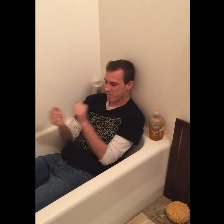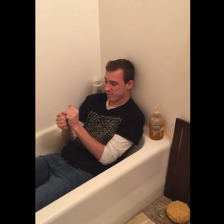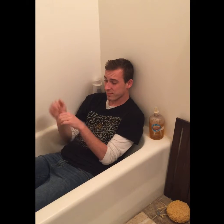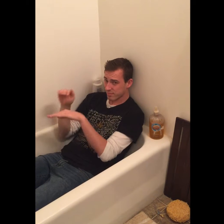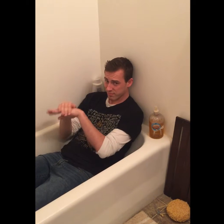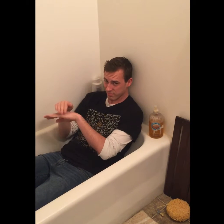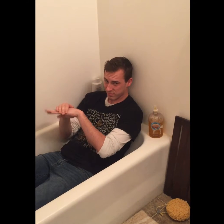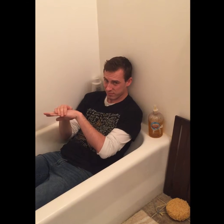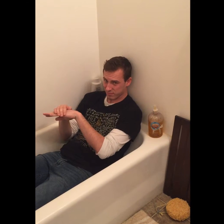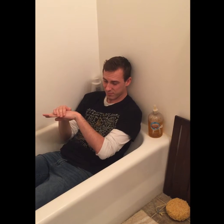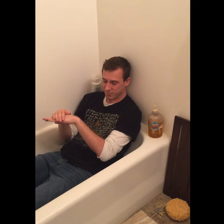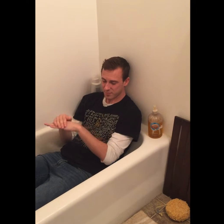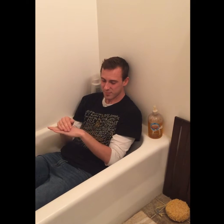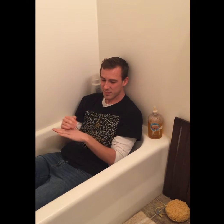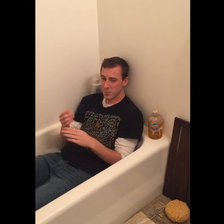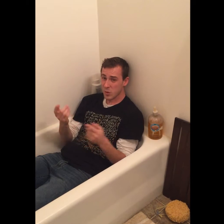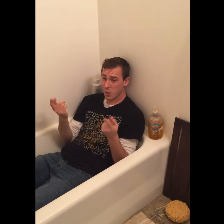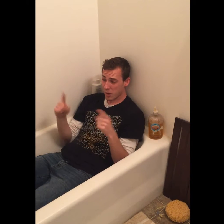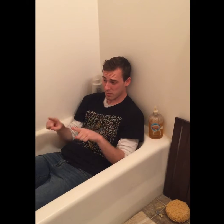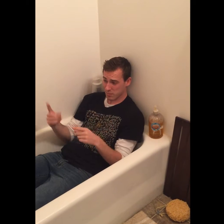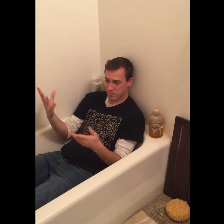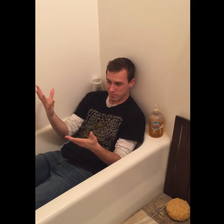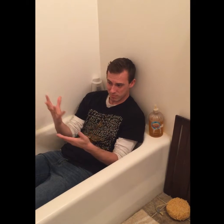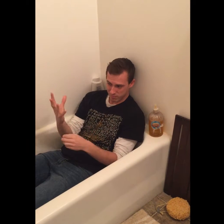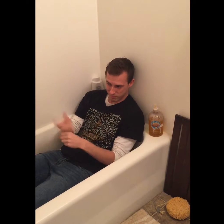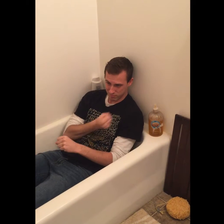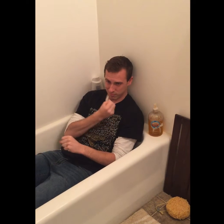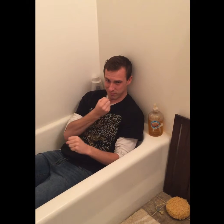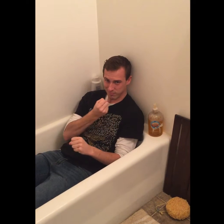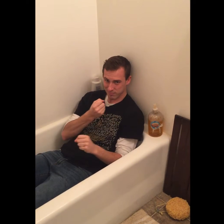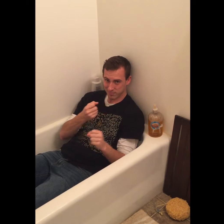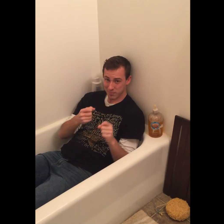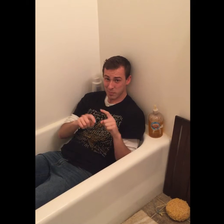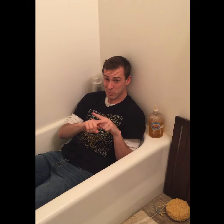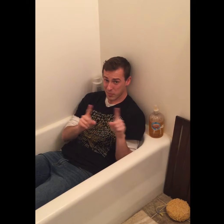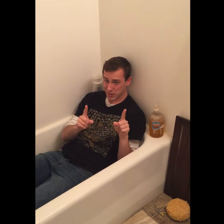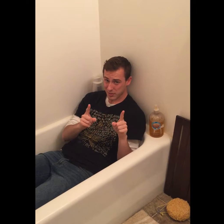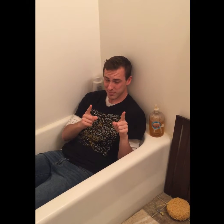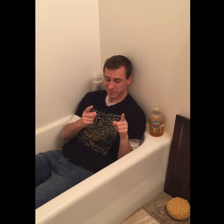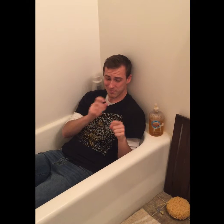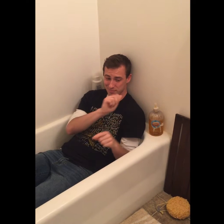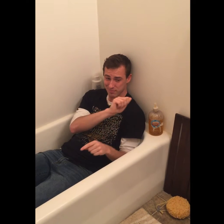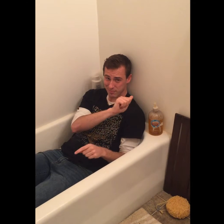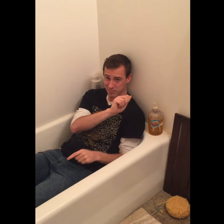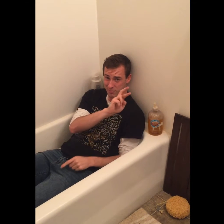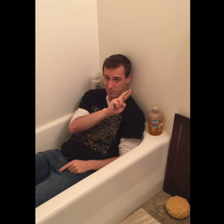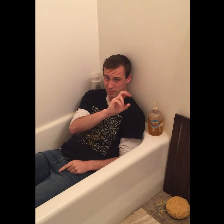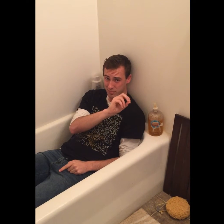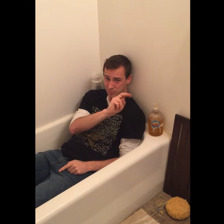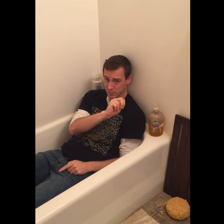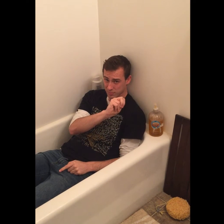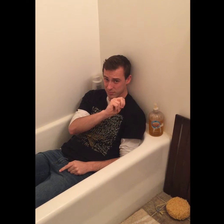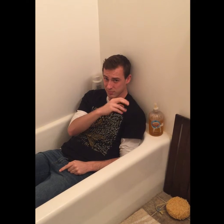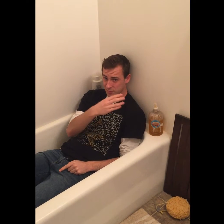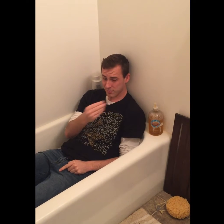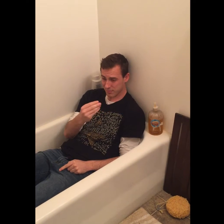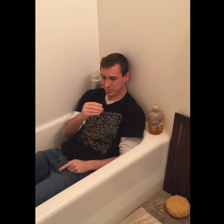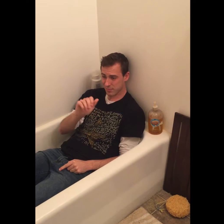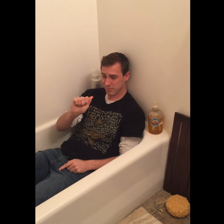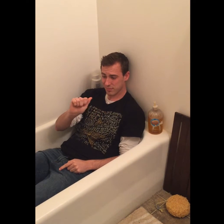he was longing for something to be a part of The brother was ready to beg, steal, borrow, or barter Then a hurricane